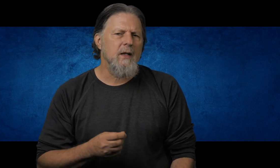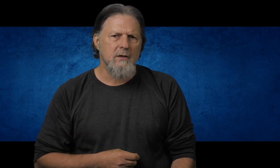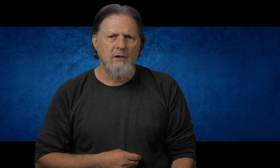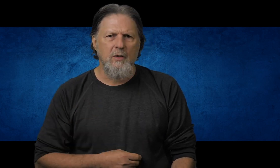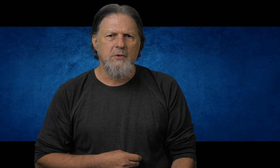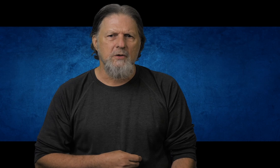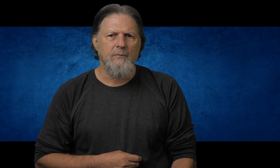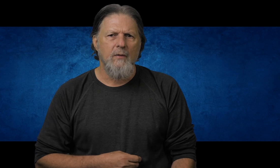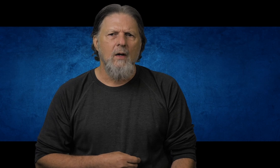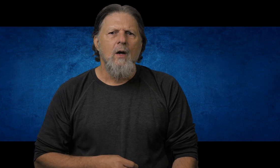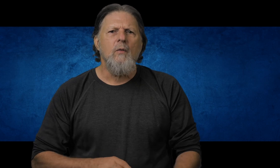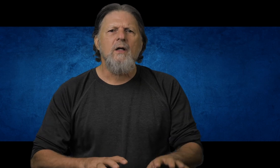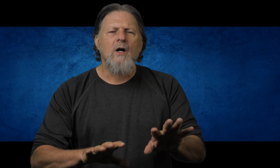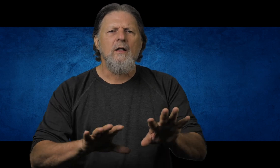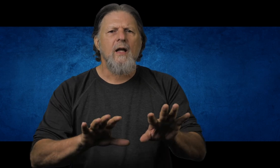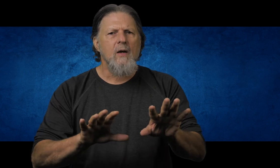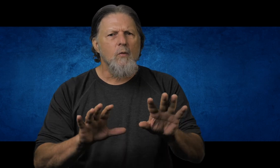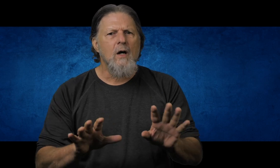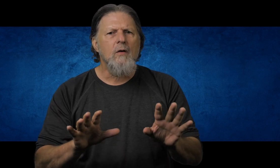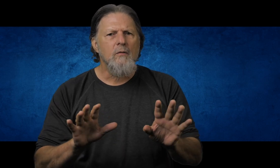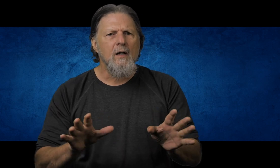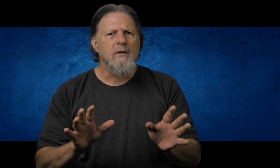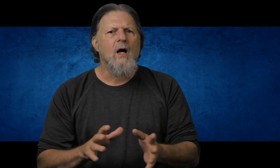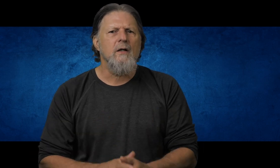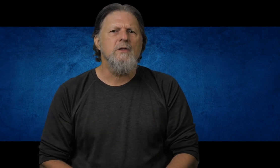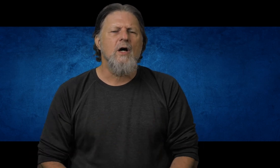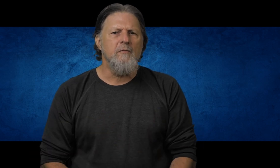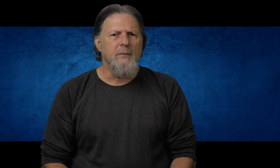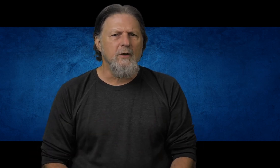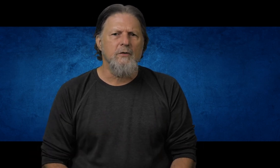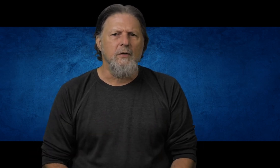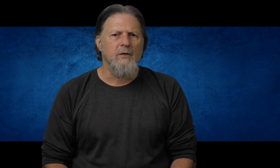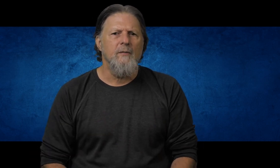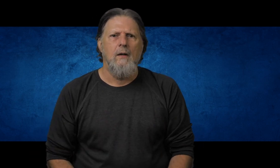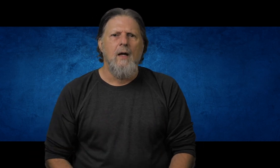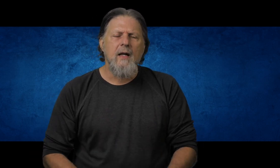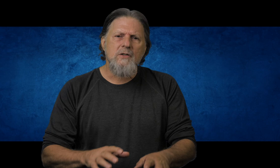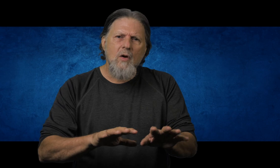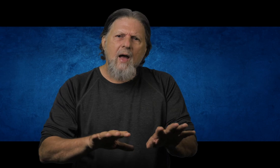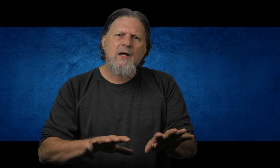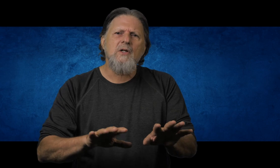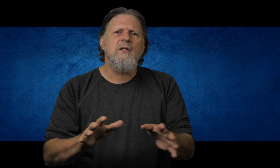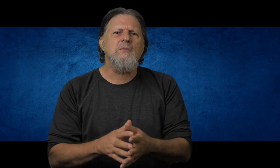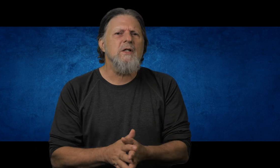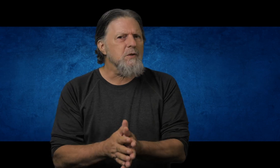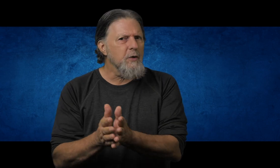into the scriptures. We could call it a well-rounded knowledge of biblical truth. And it's no accident this piece is put